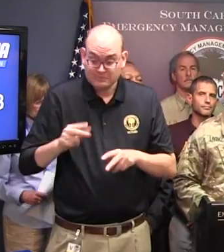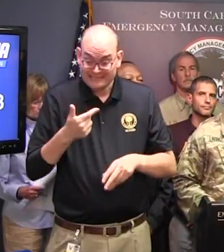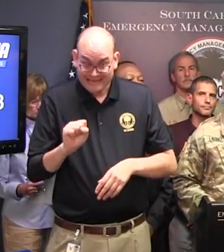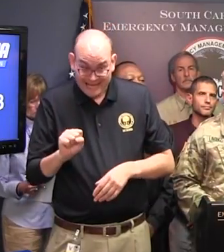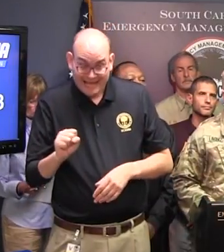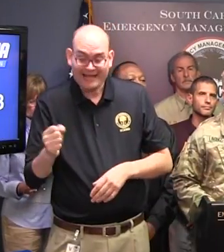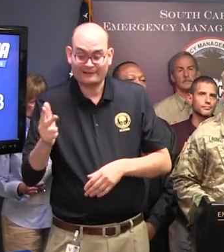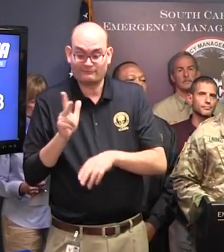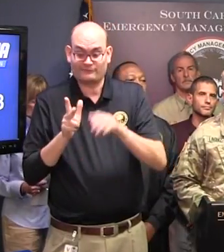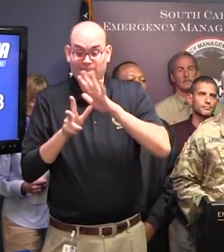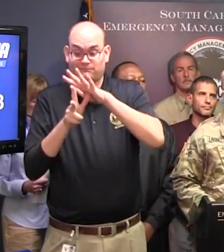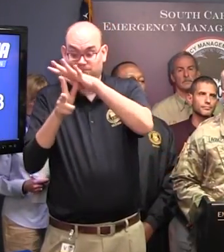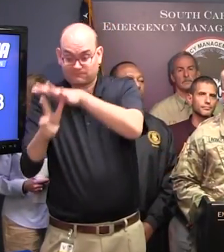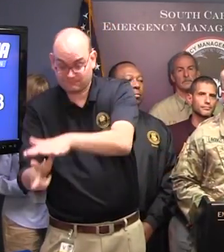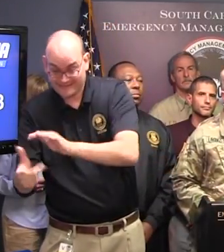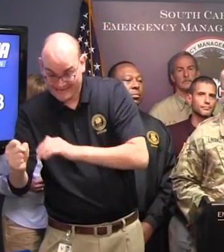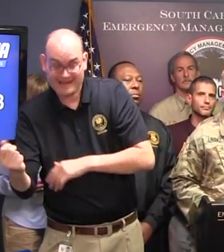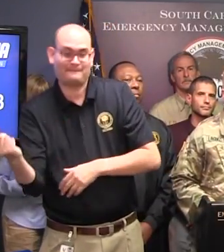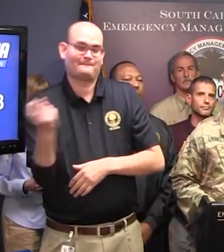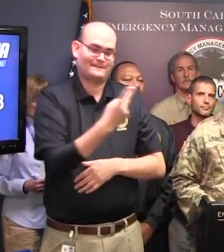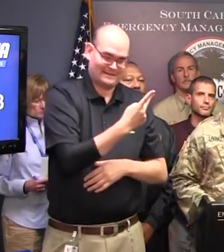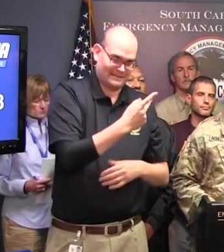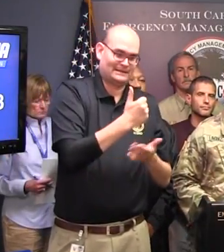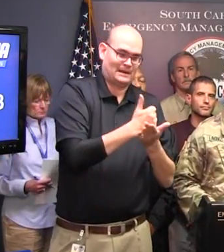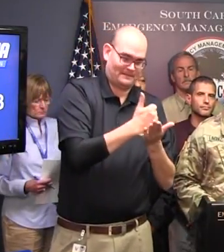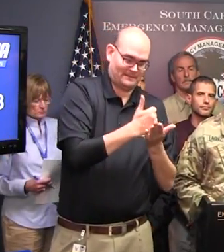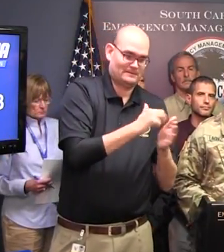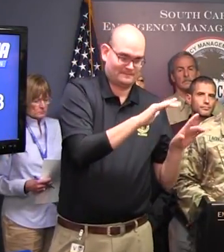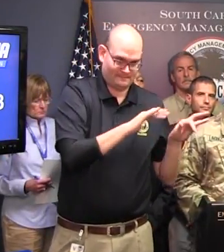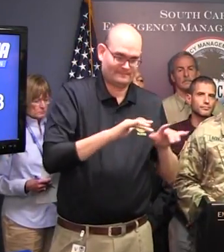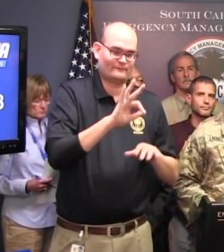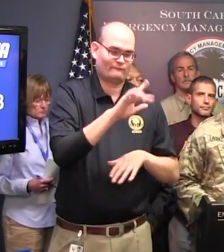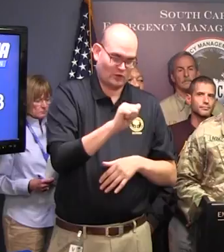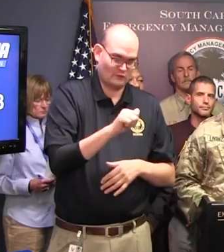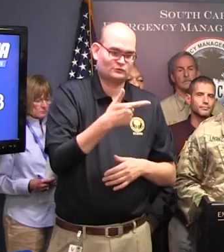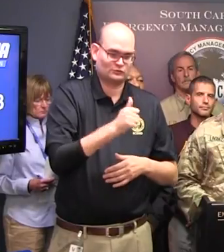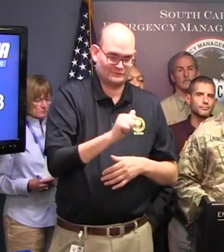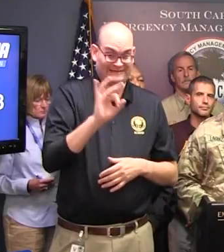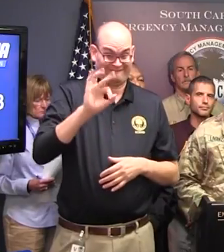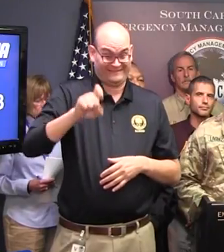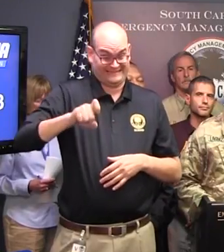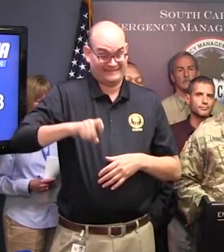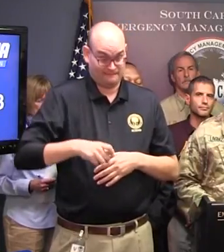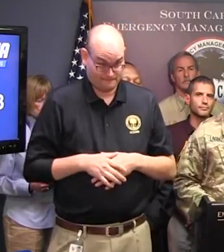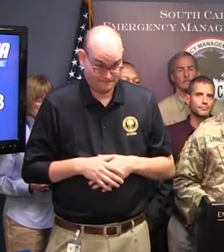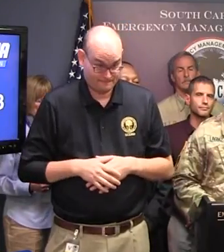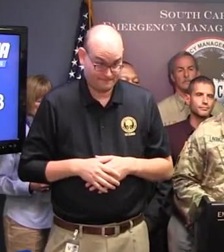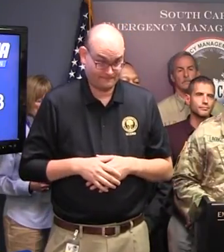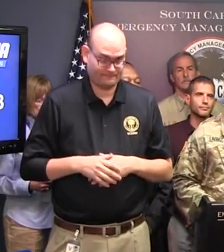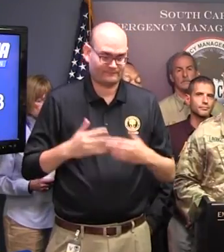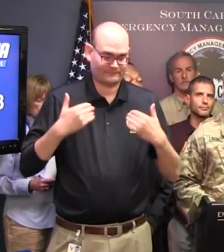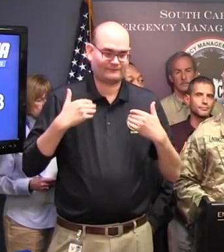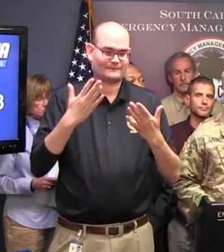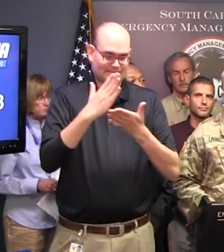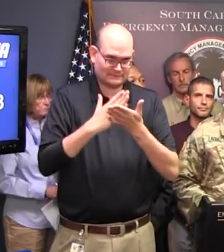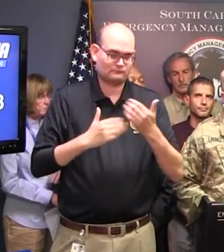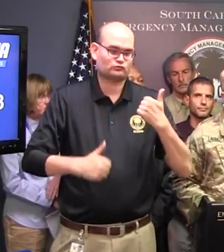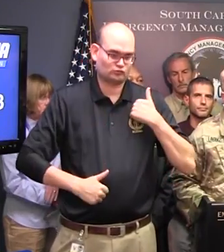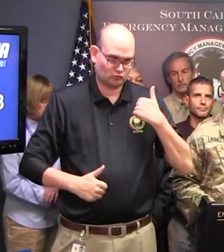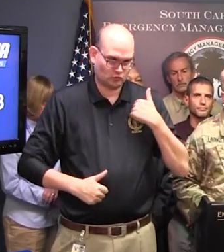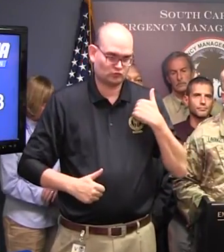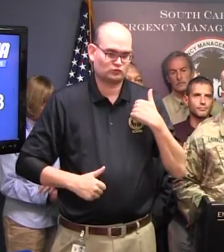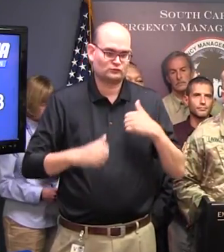headed down along with the military convoys. We are sending an infantry battalion along with a transportation company,